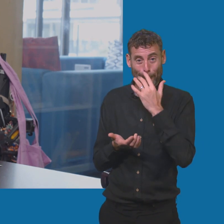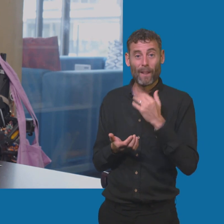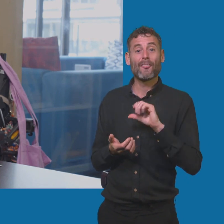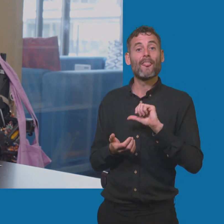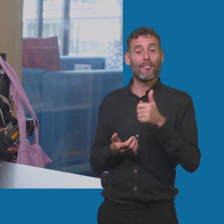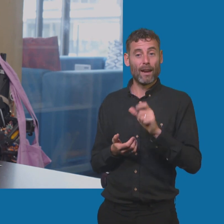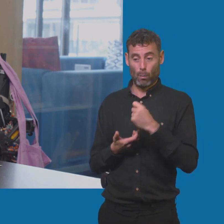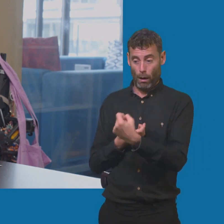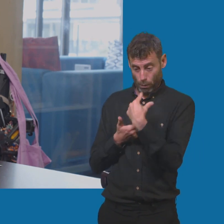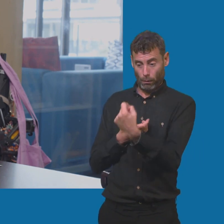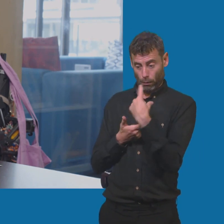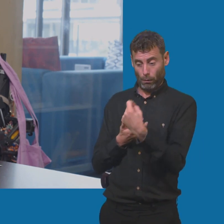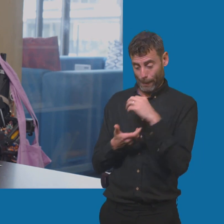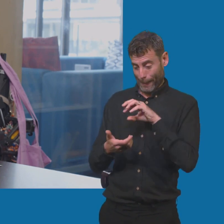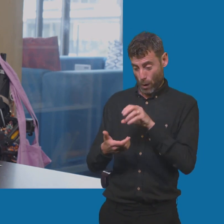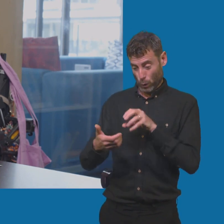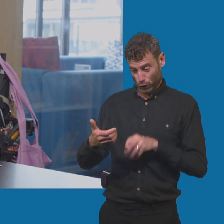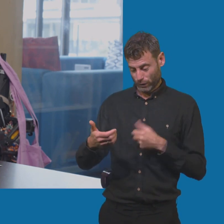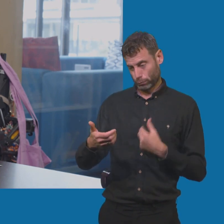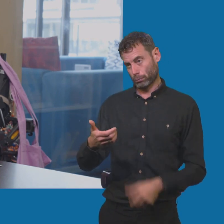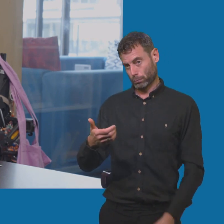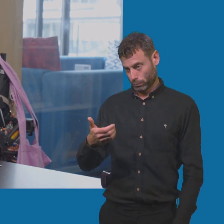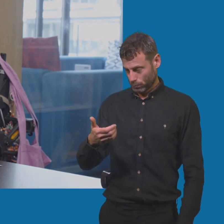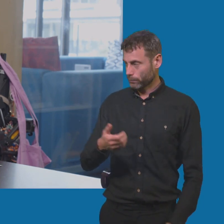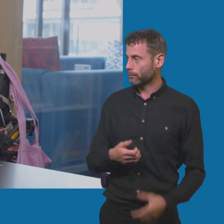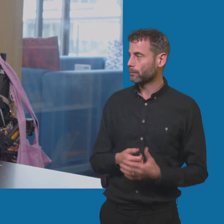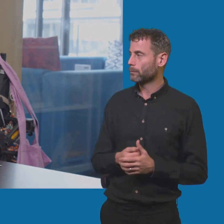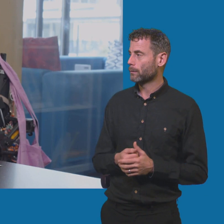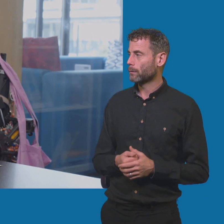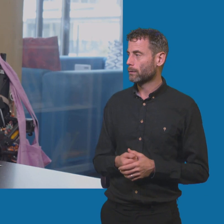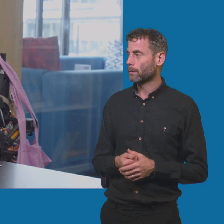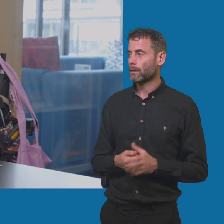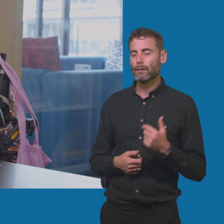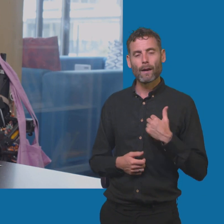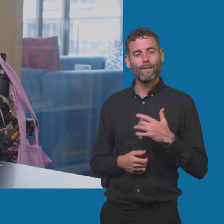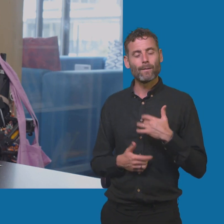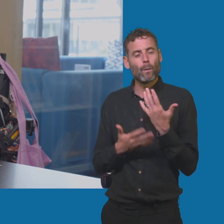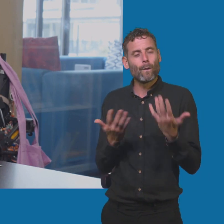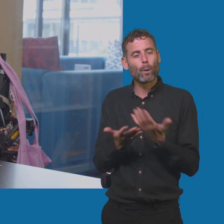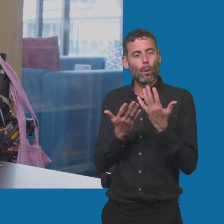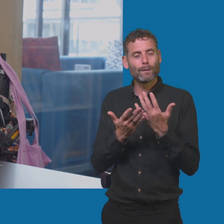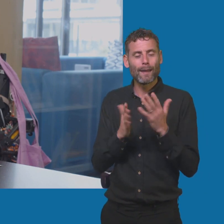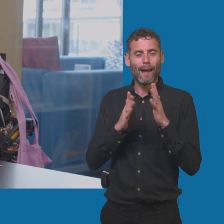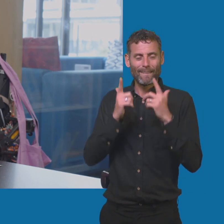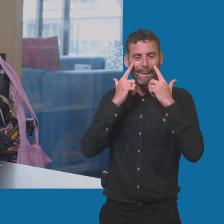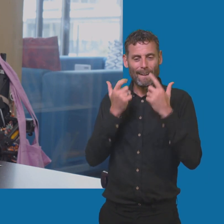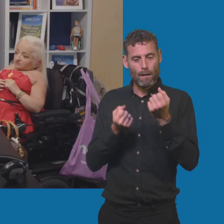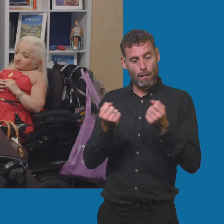emojis. Yeah, so what about that? I feel like it might be excluding a certain demographic. There is an argument about that.